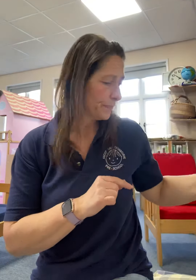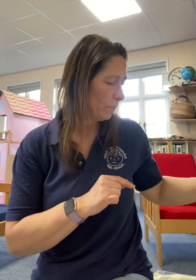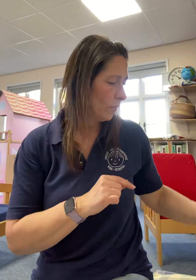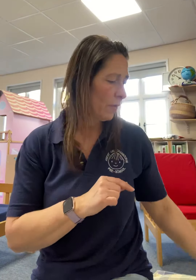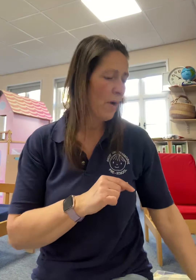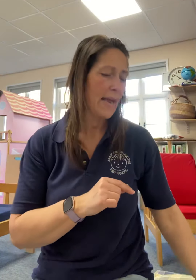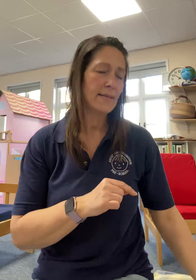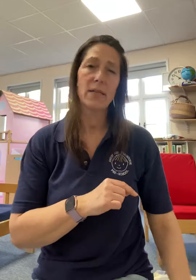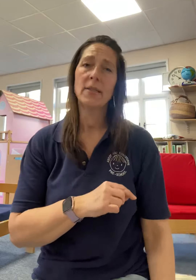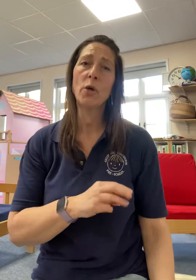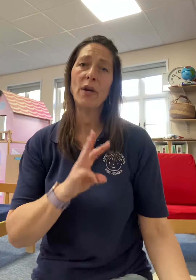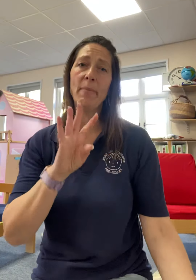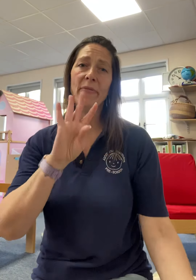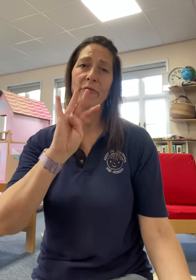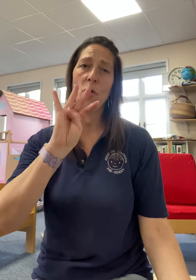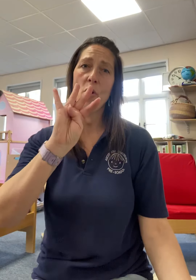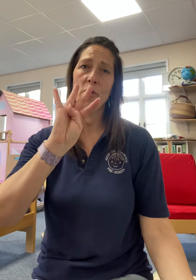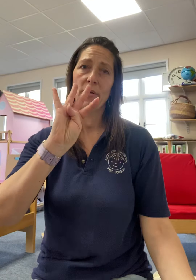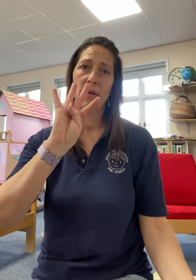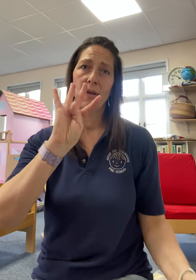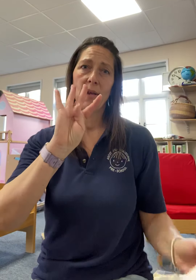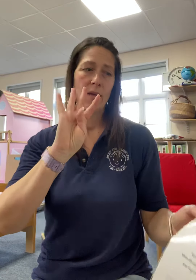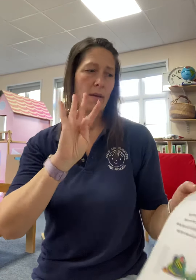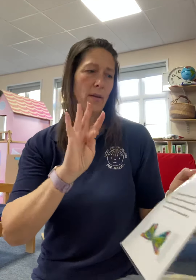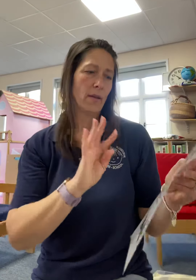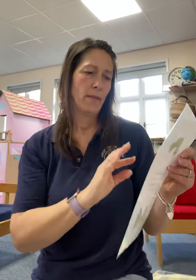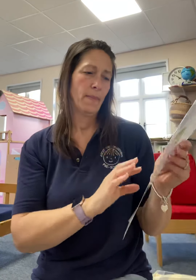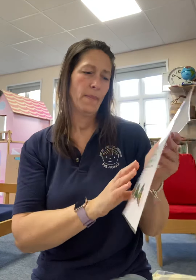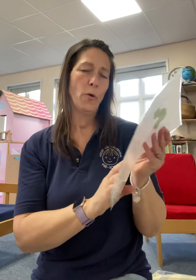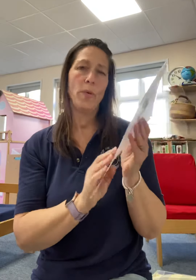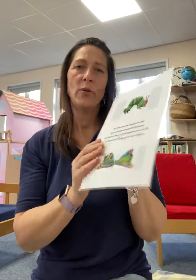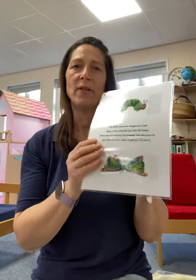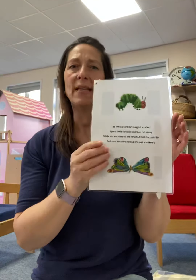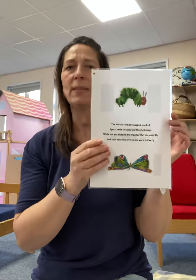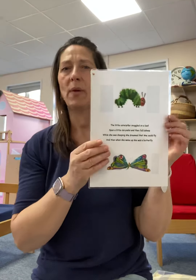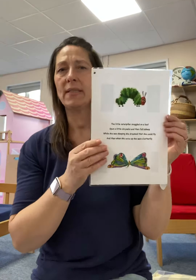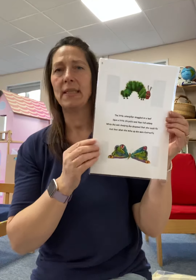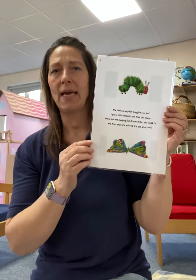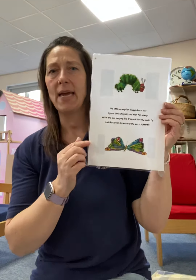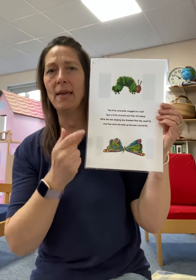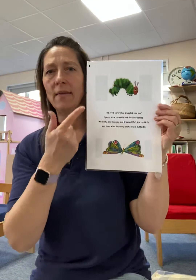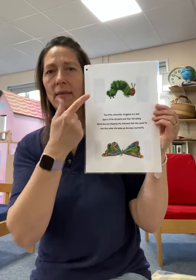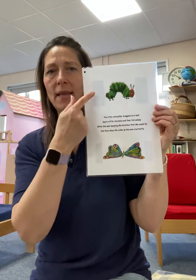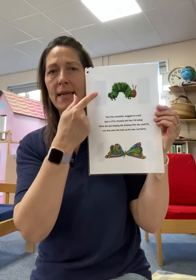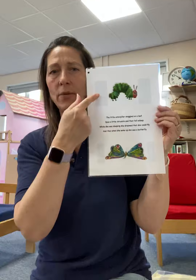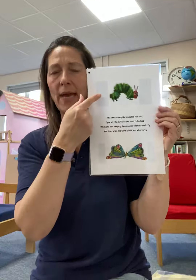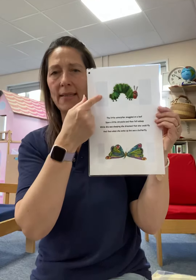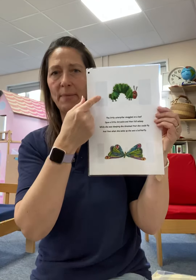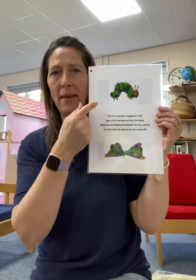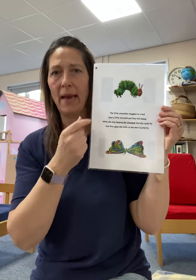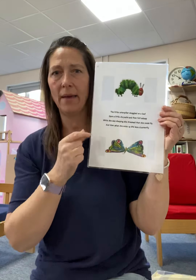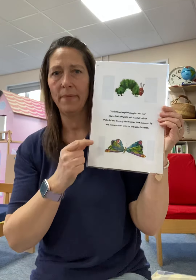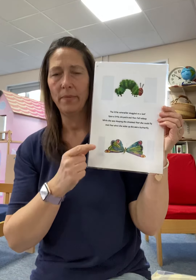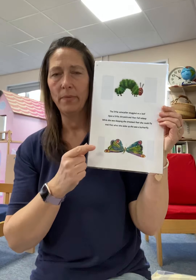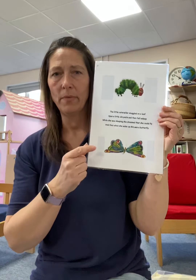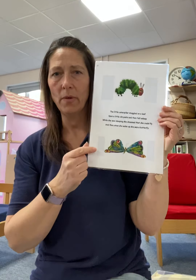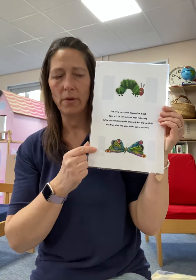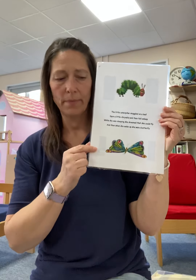Right. Song number four. Thought we'd do this one today. The Little Caterpillar. Look.